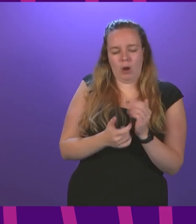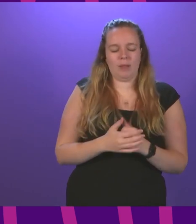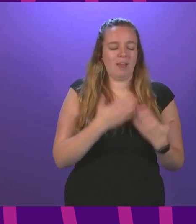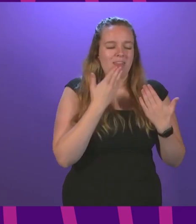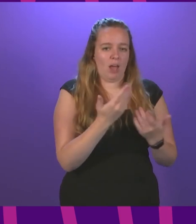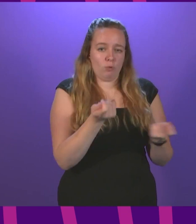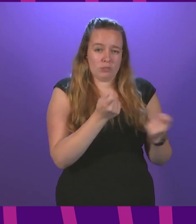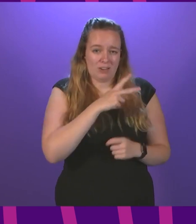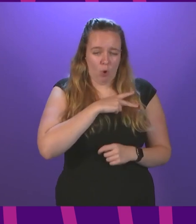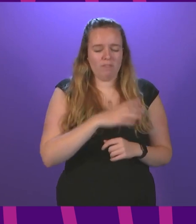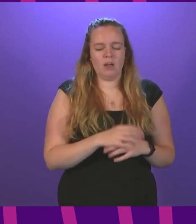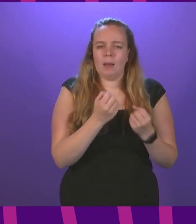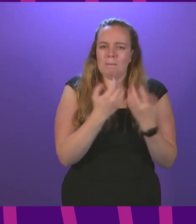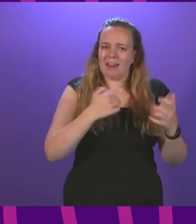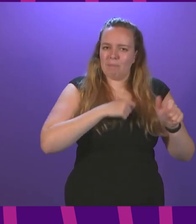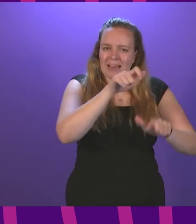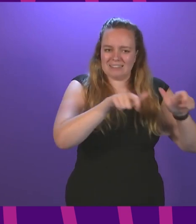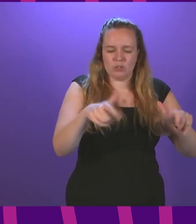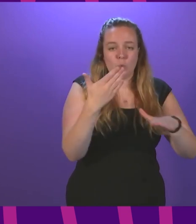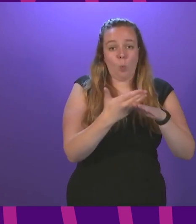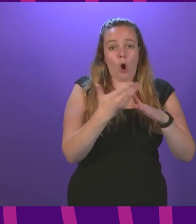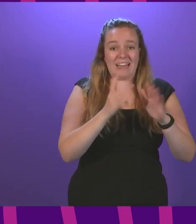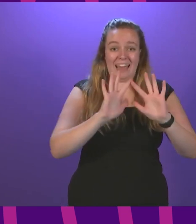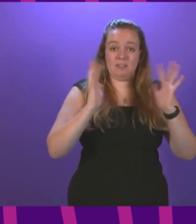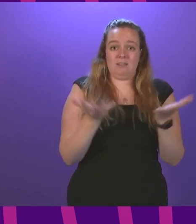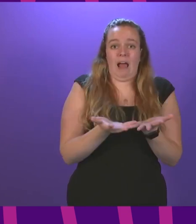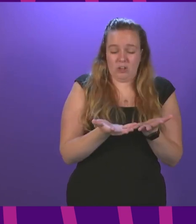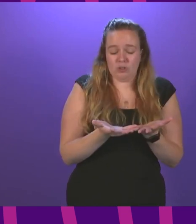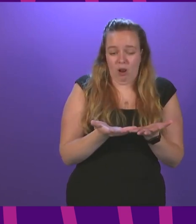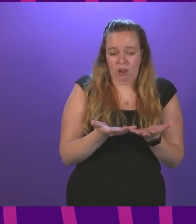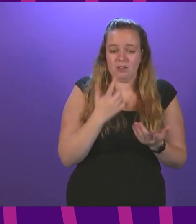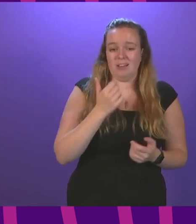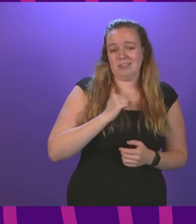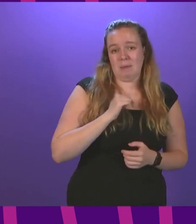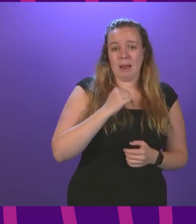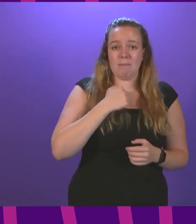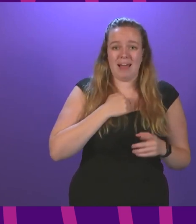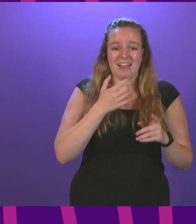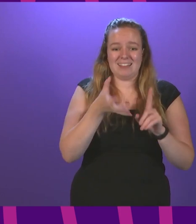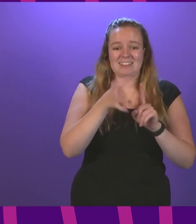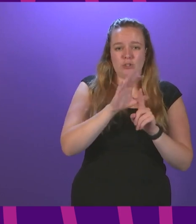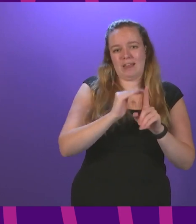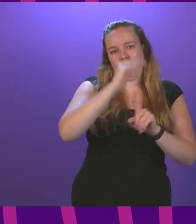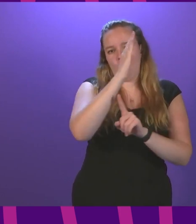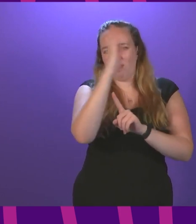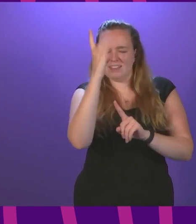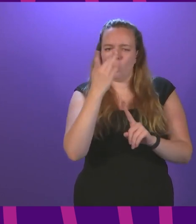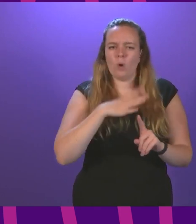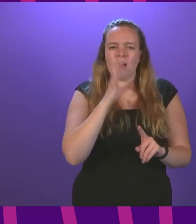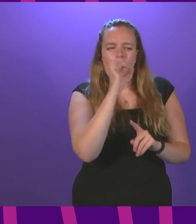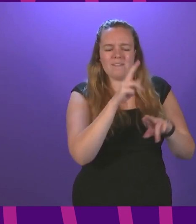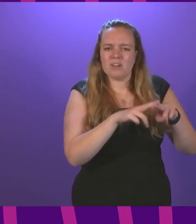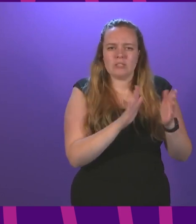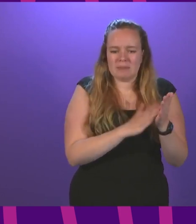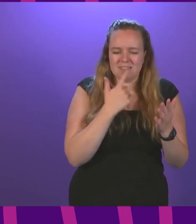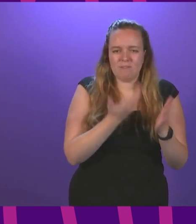officer quite a number of my constituents work internationally as one would expect my constituency in the north east can I ask the first minister for an update